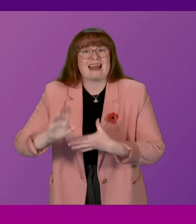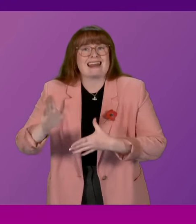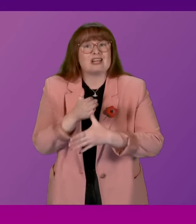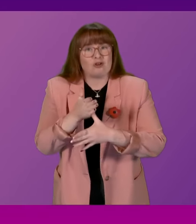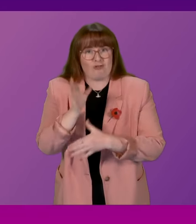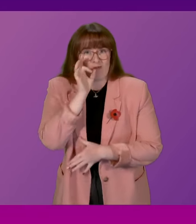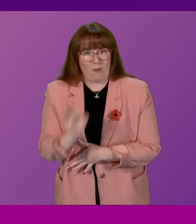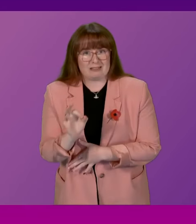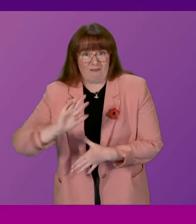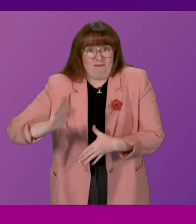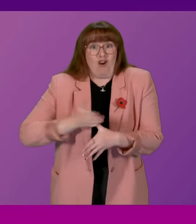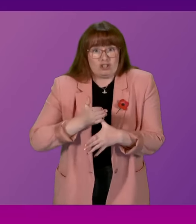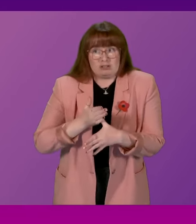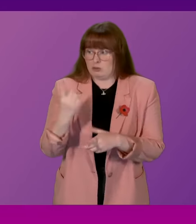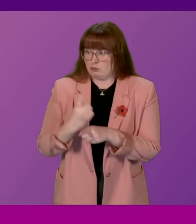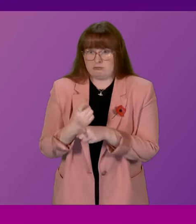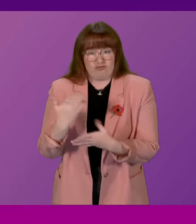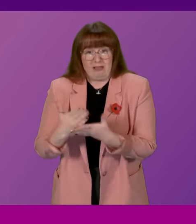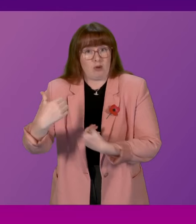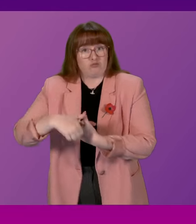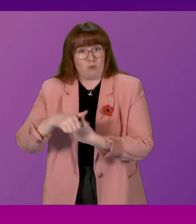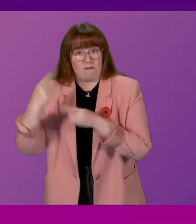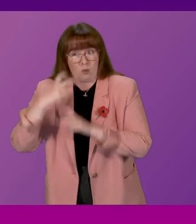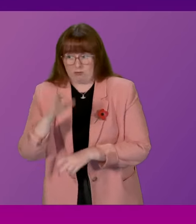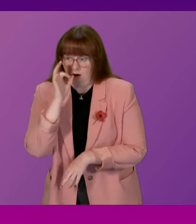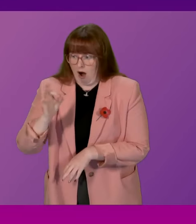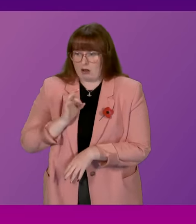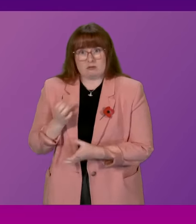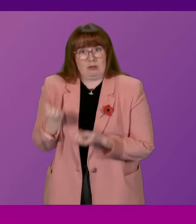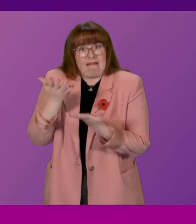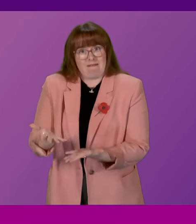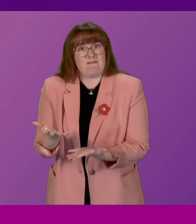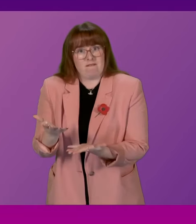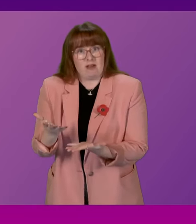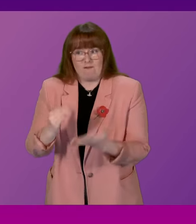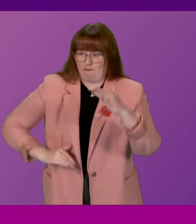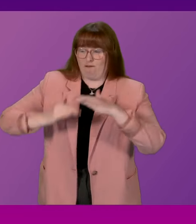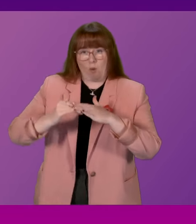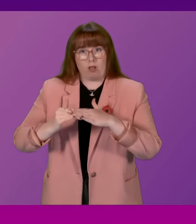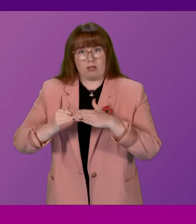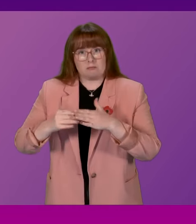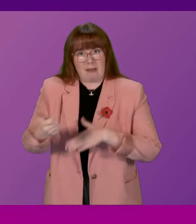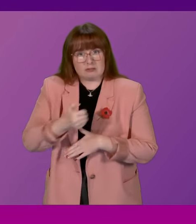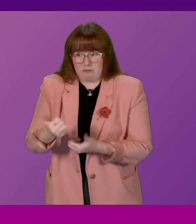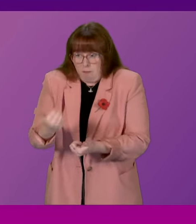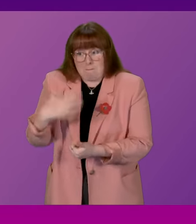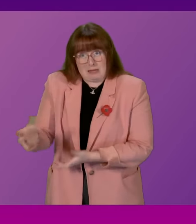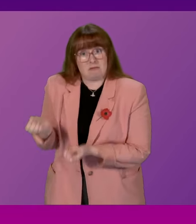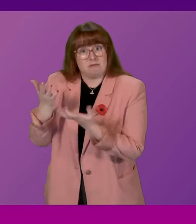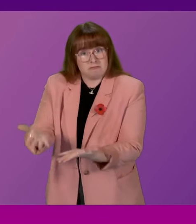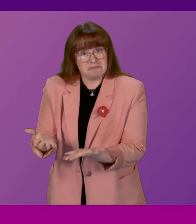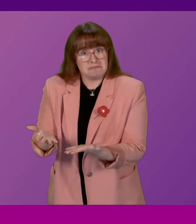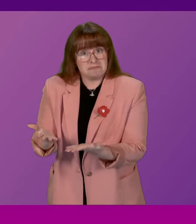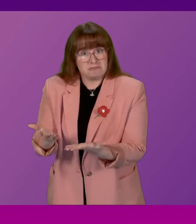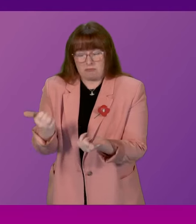understandable and of course appropriate for the inquiry to ask us to then provide the absolute full context of requests, which we did without any